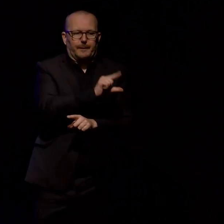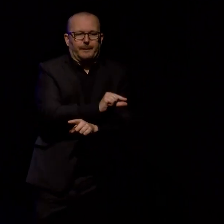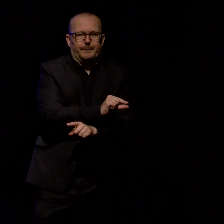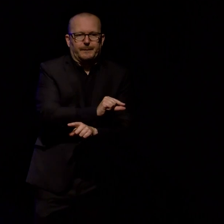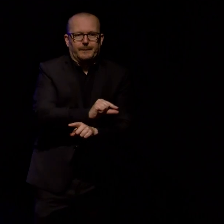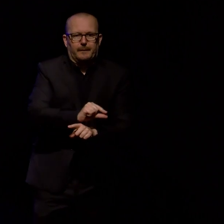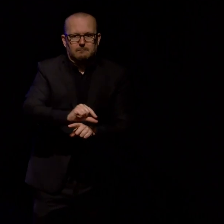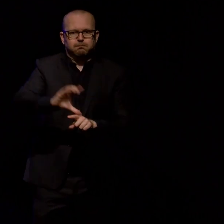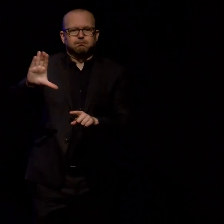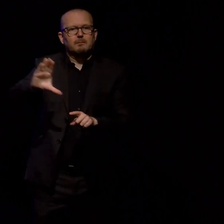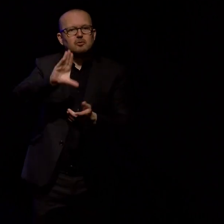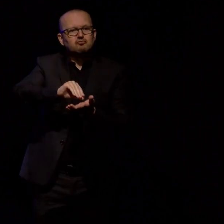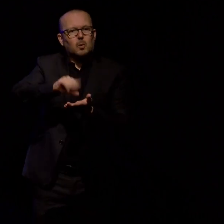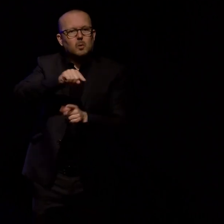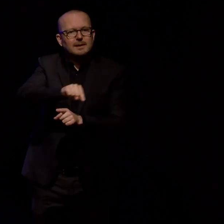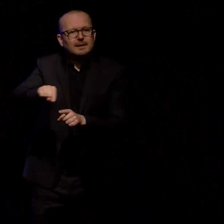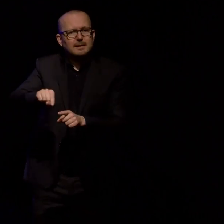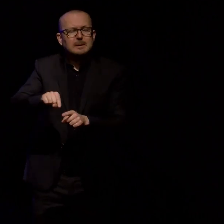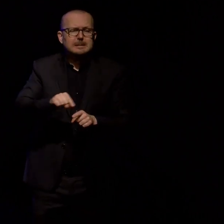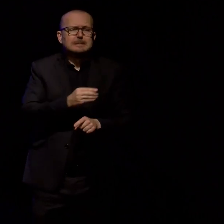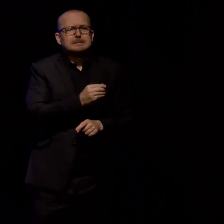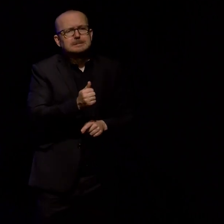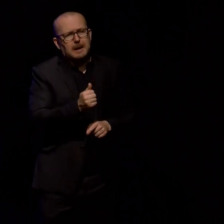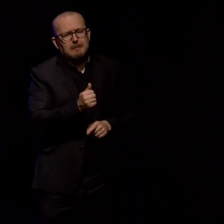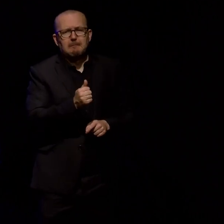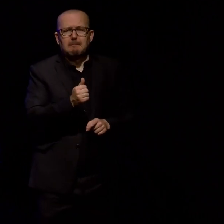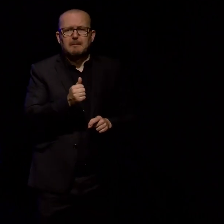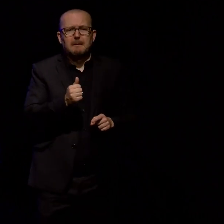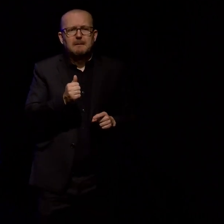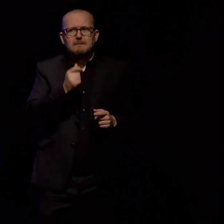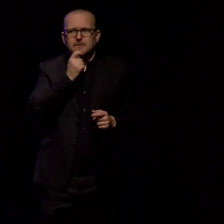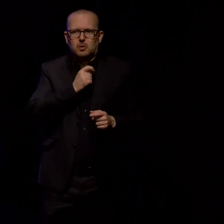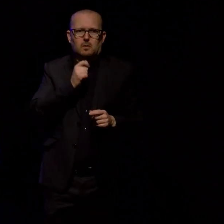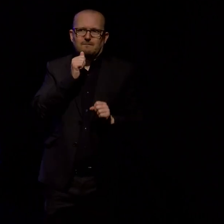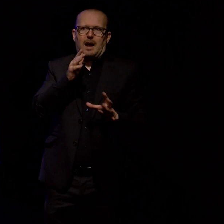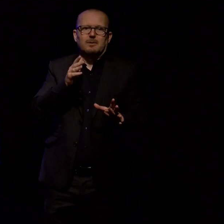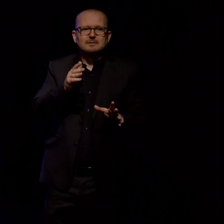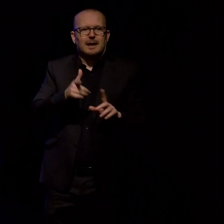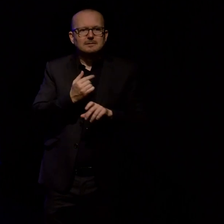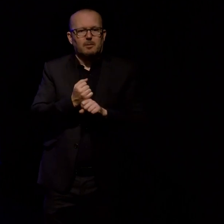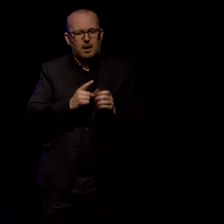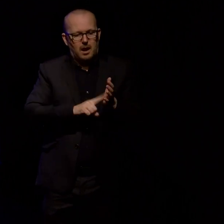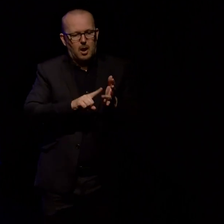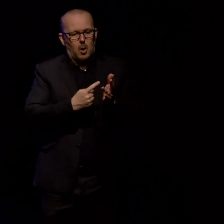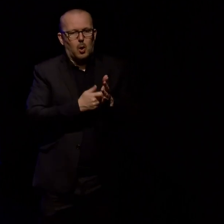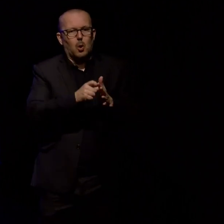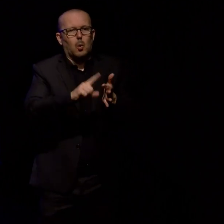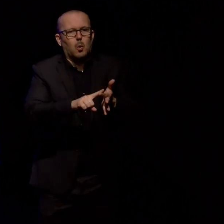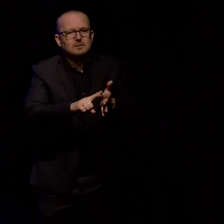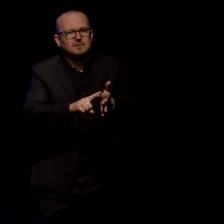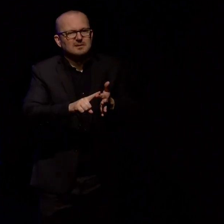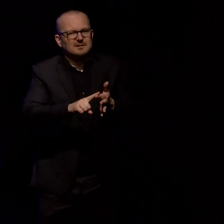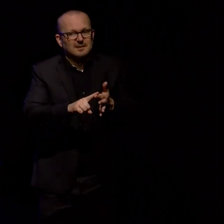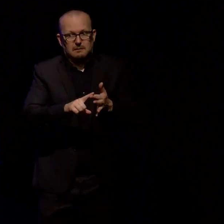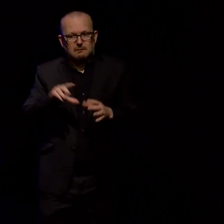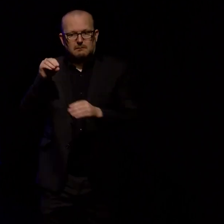Aside from a few high profile examples like Lorde, emerging and more recent artists do not appear in audio culture but I think they